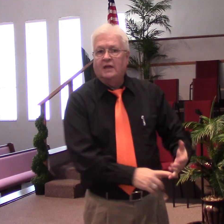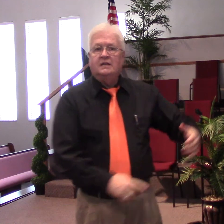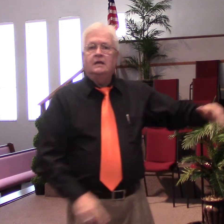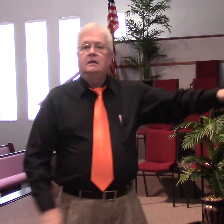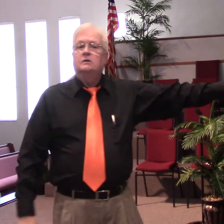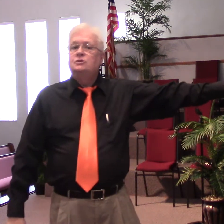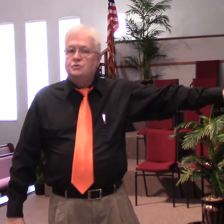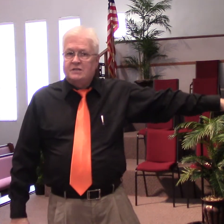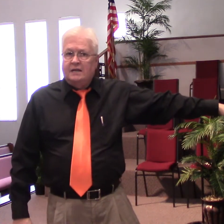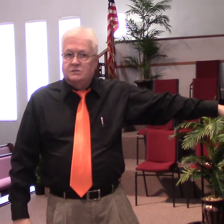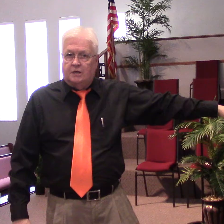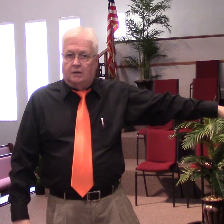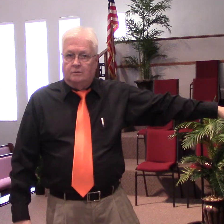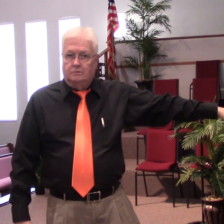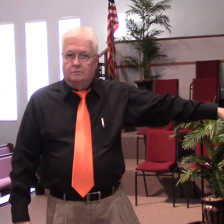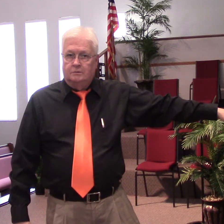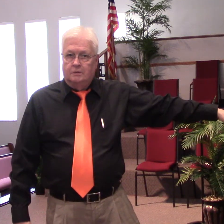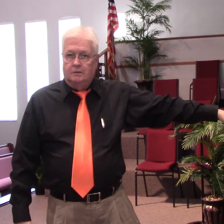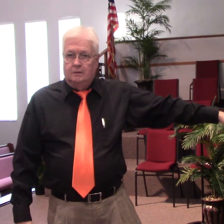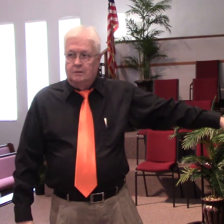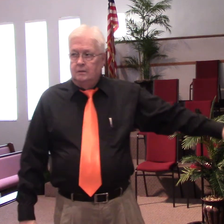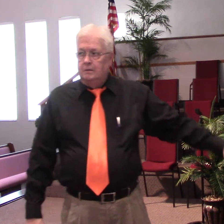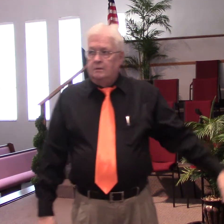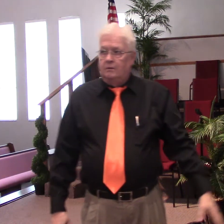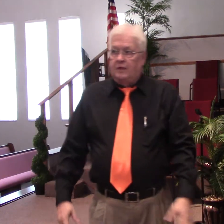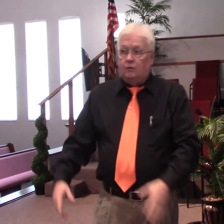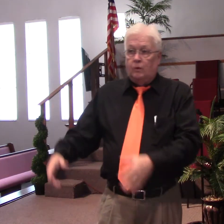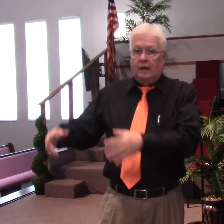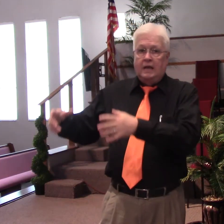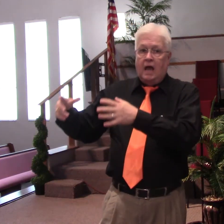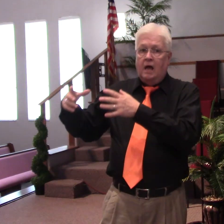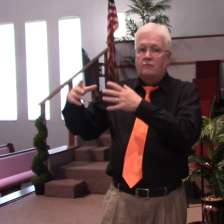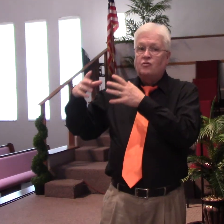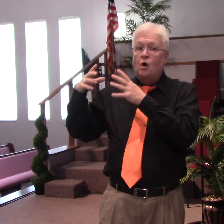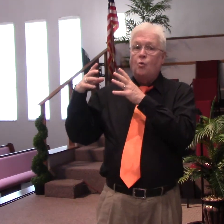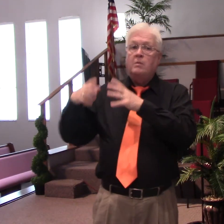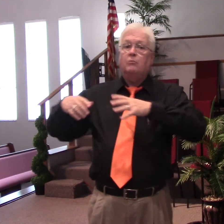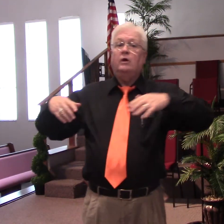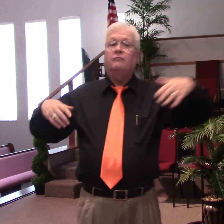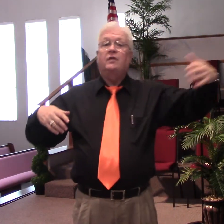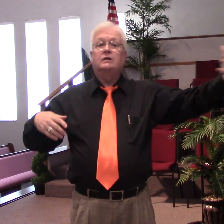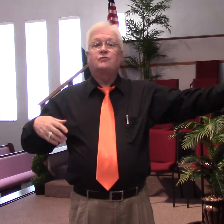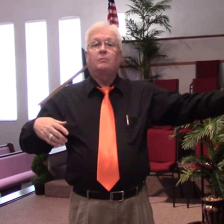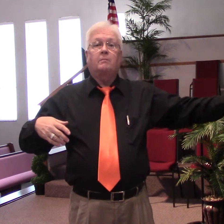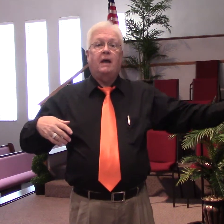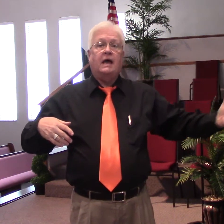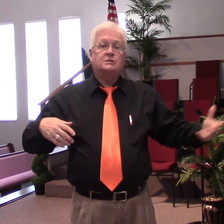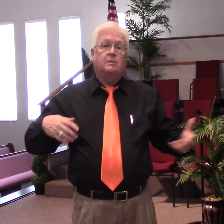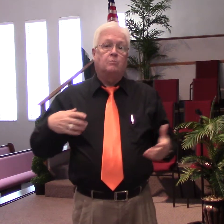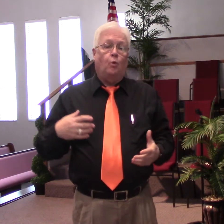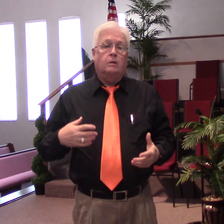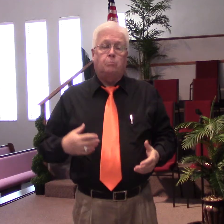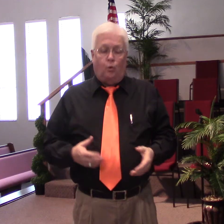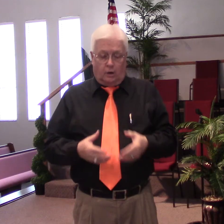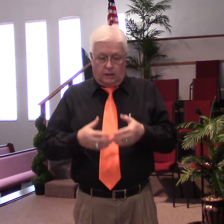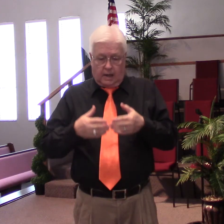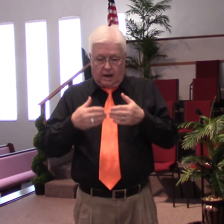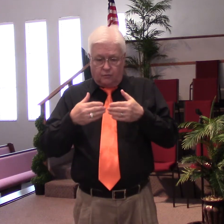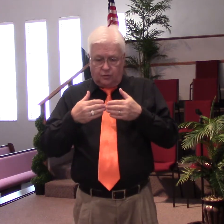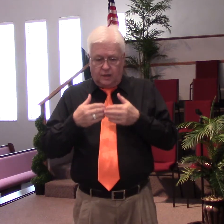they did two seconds ago. They really have no memory of things from the past, but more importantly, everything